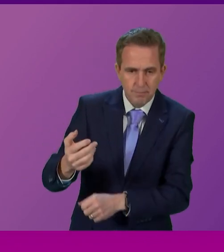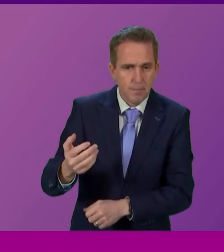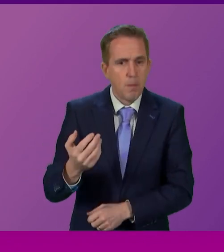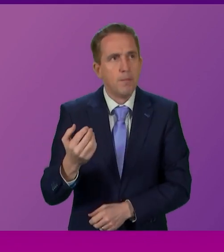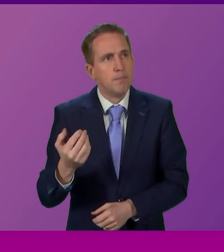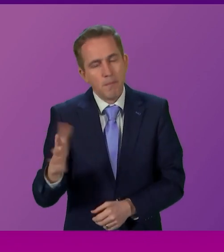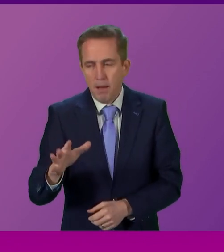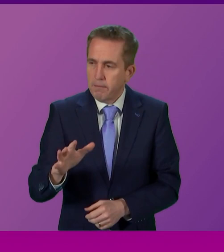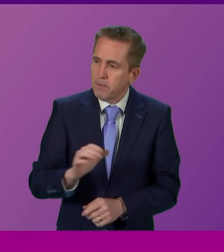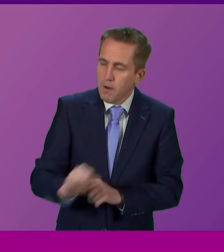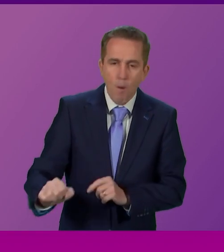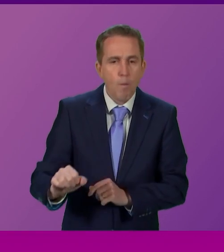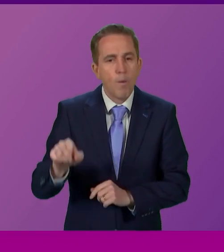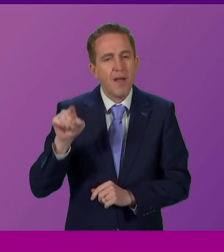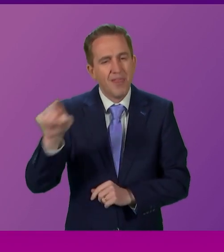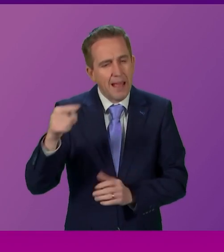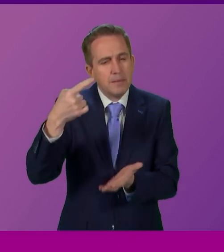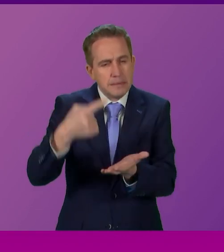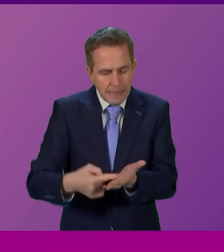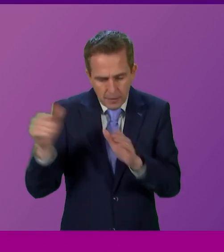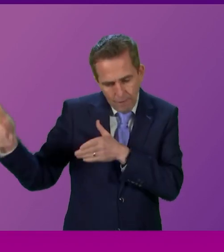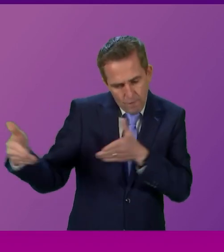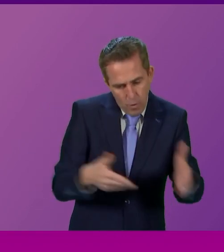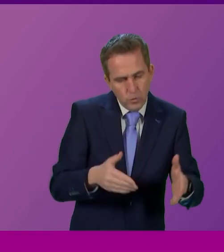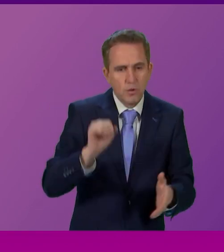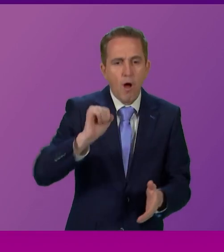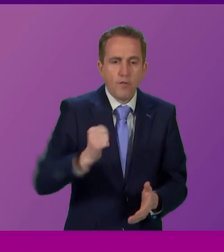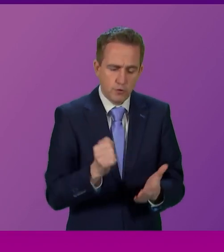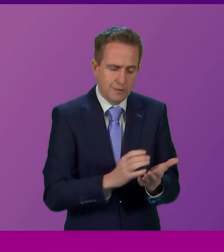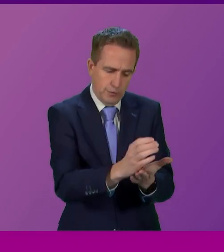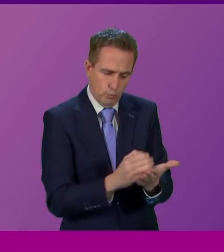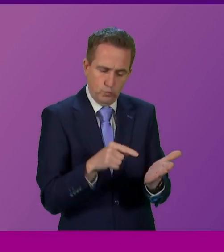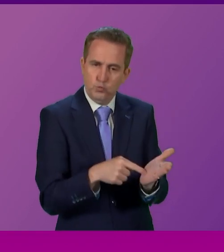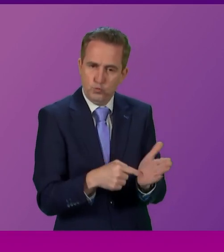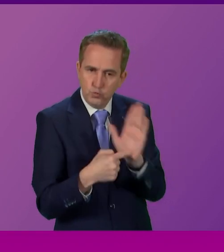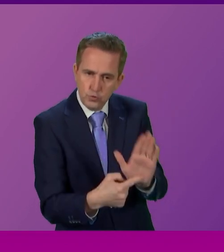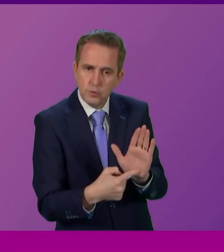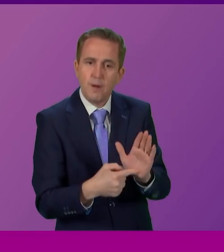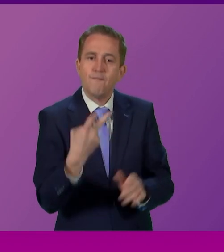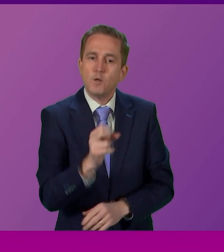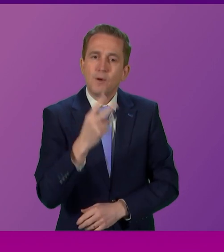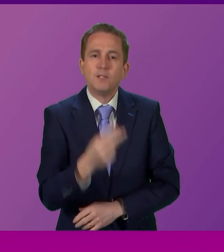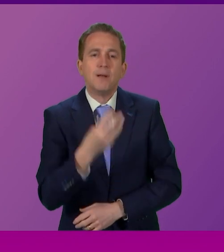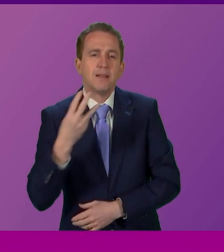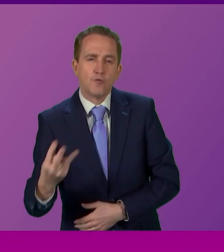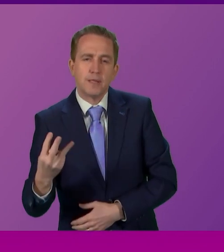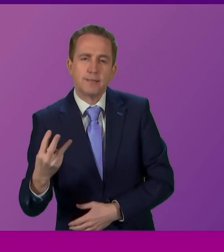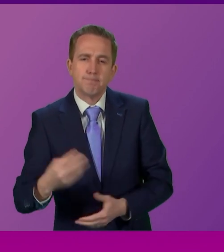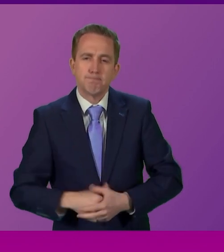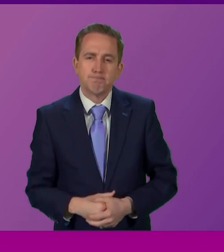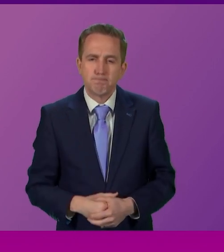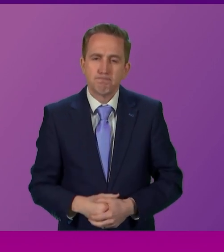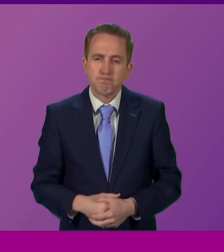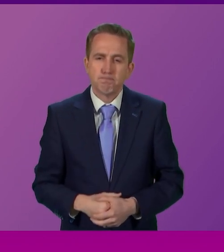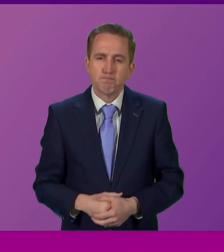entirely predictably, they have chosen the Constitution as the subject of their first debate of 2023. We